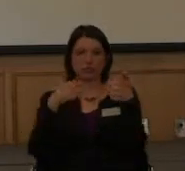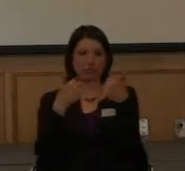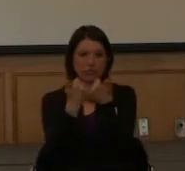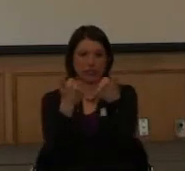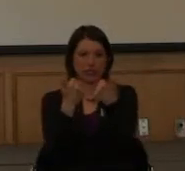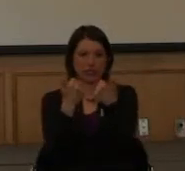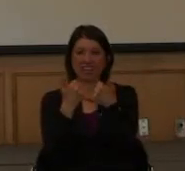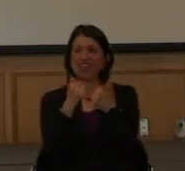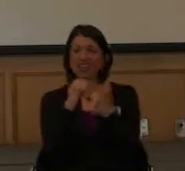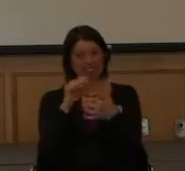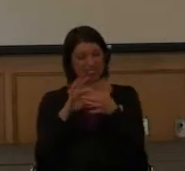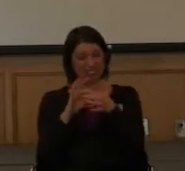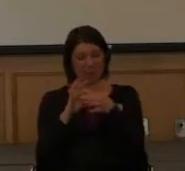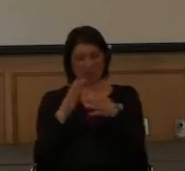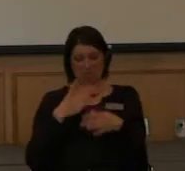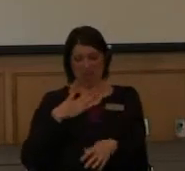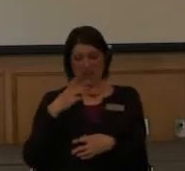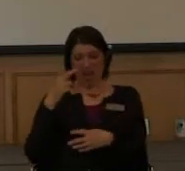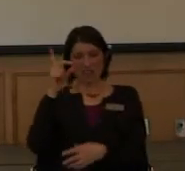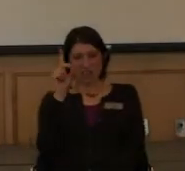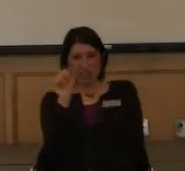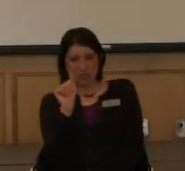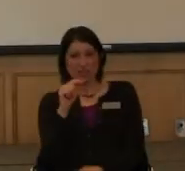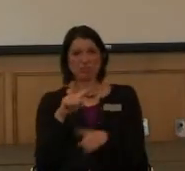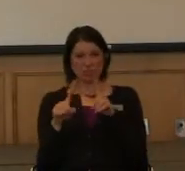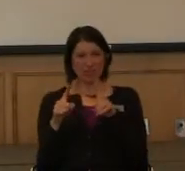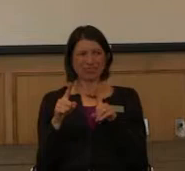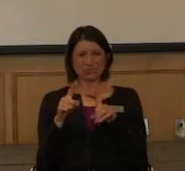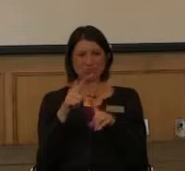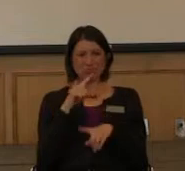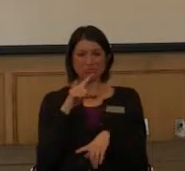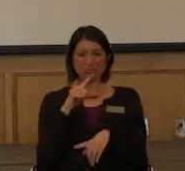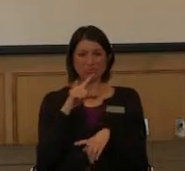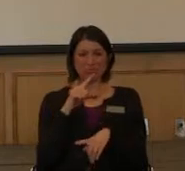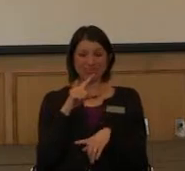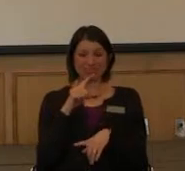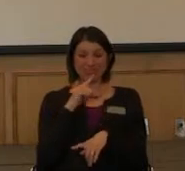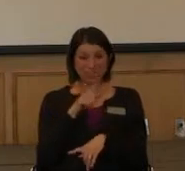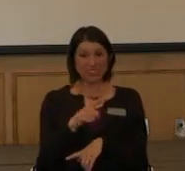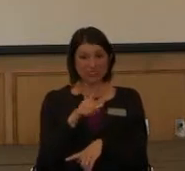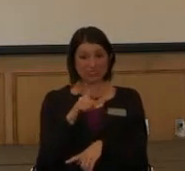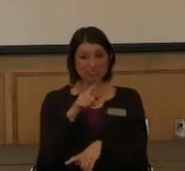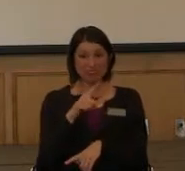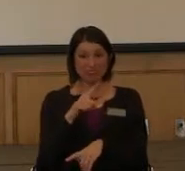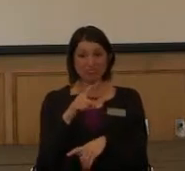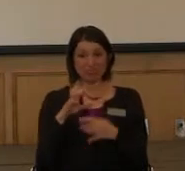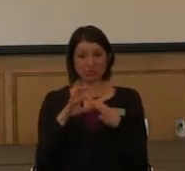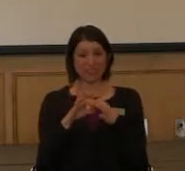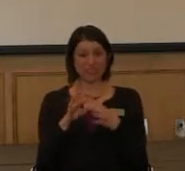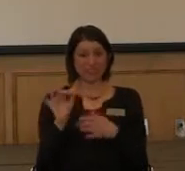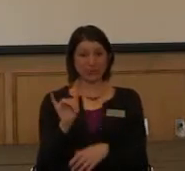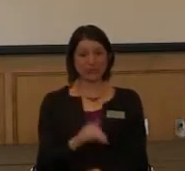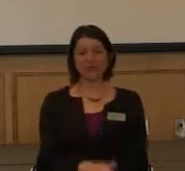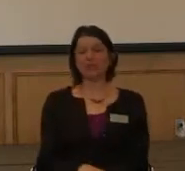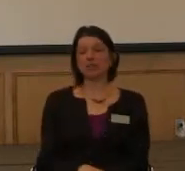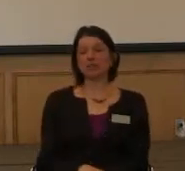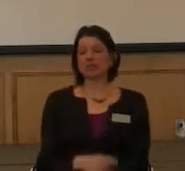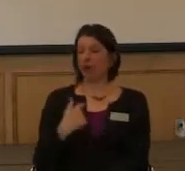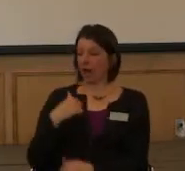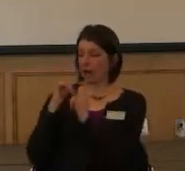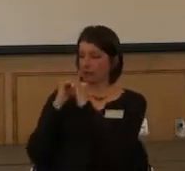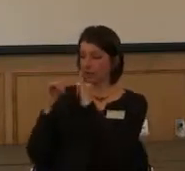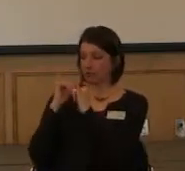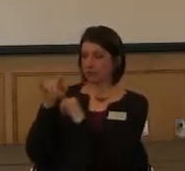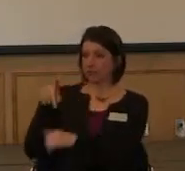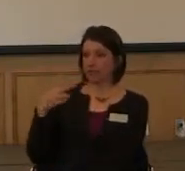really related to my disease, but they were. But the first thing was when I did the interview for the